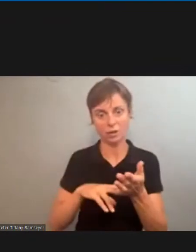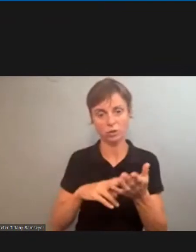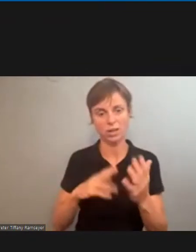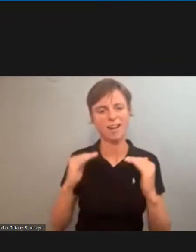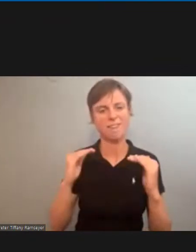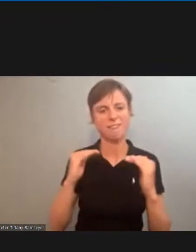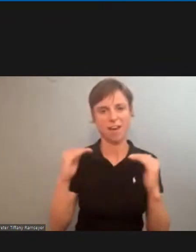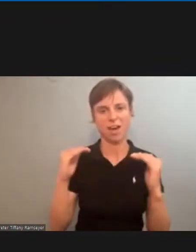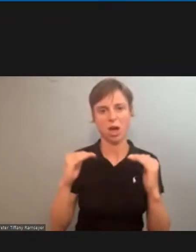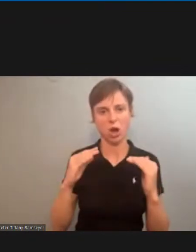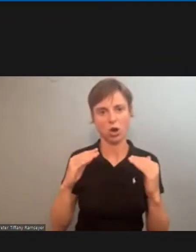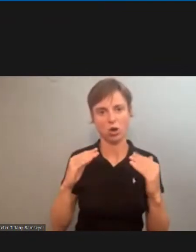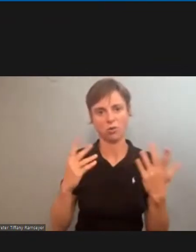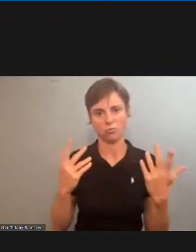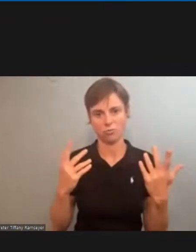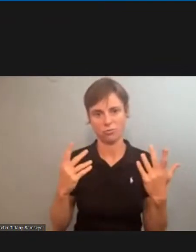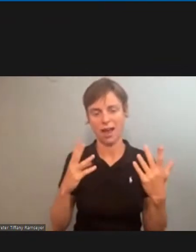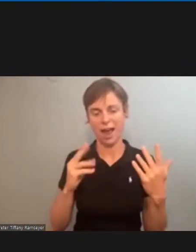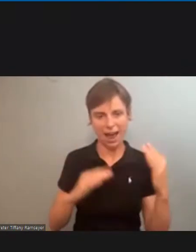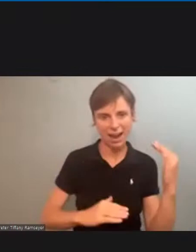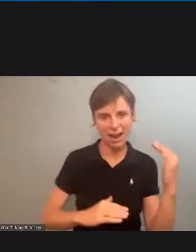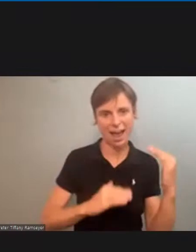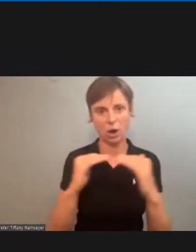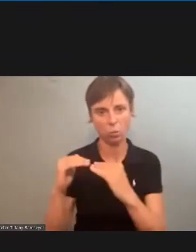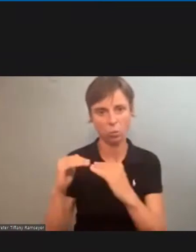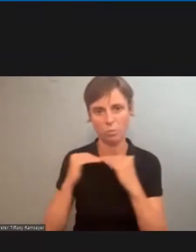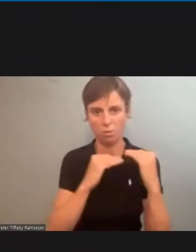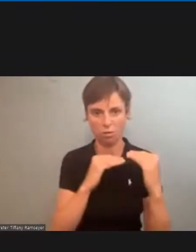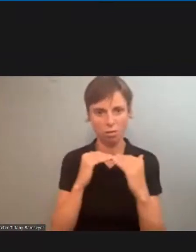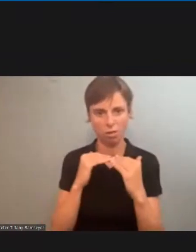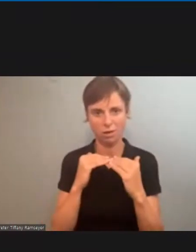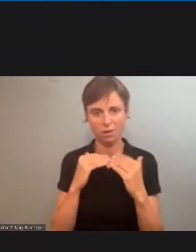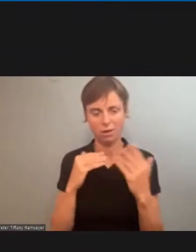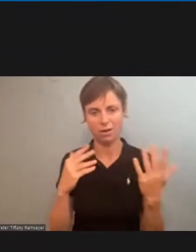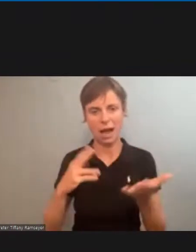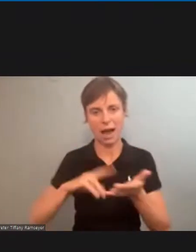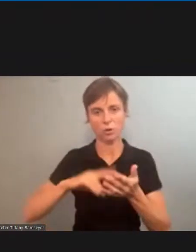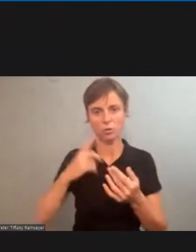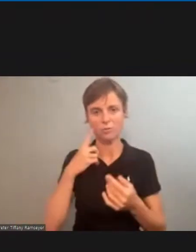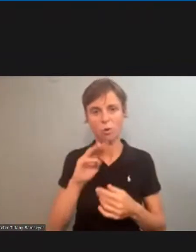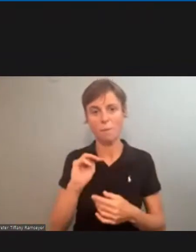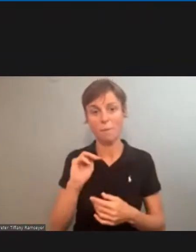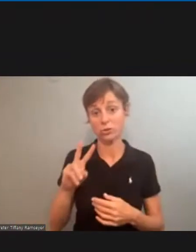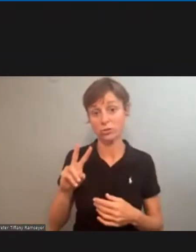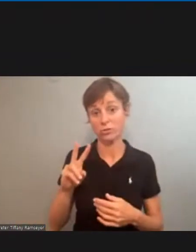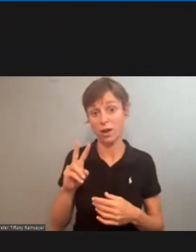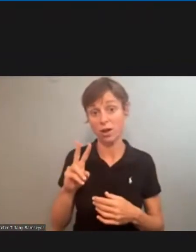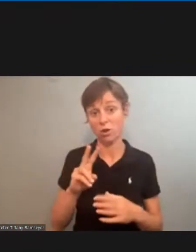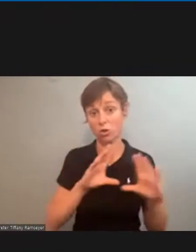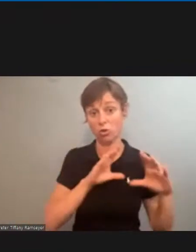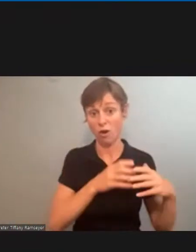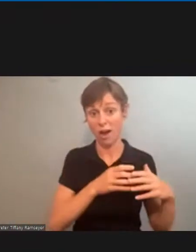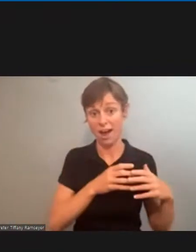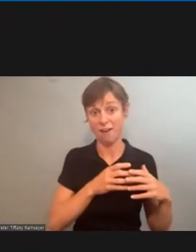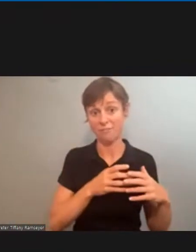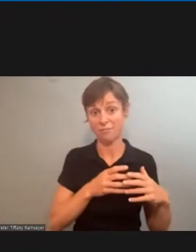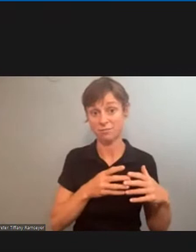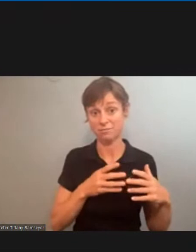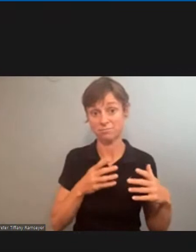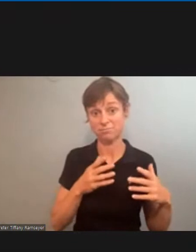fair and equitable contract for the motor vehicle craft in the upcoming contract negotiations.